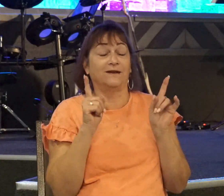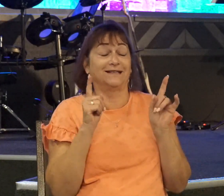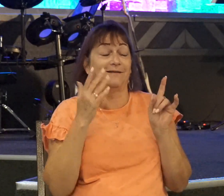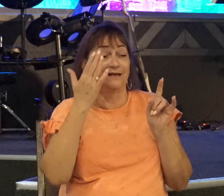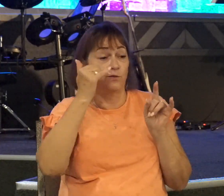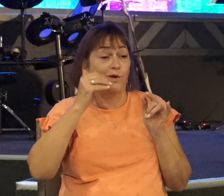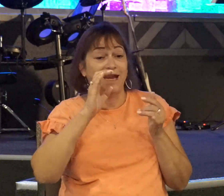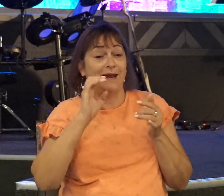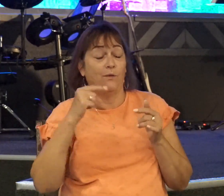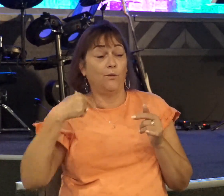Christians,